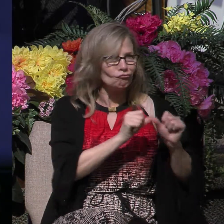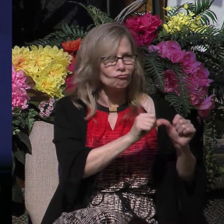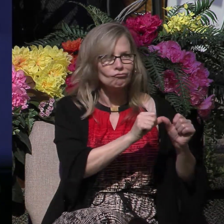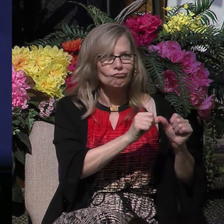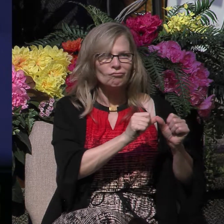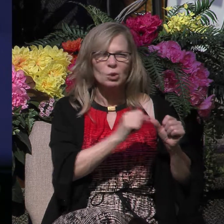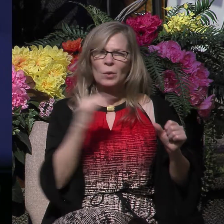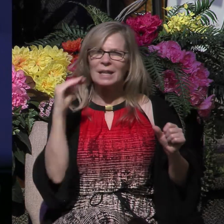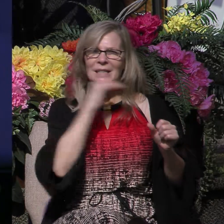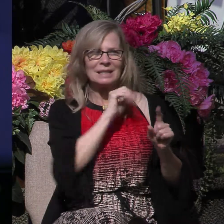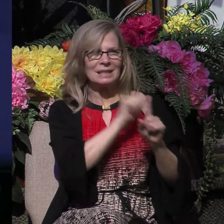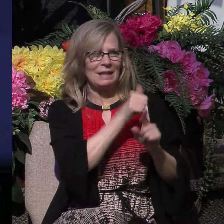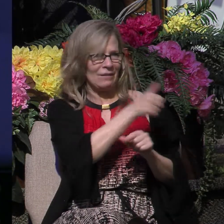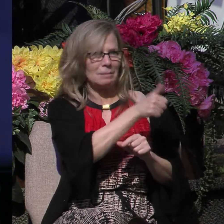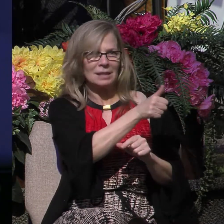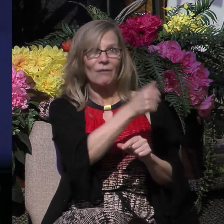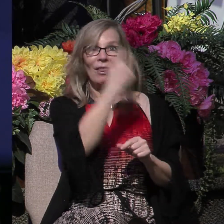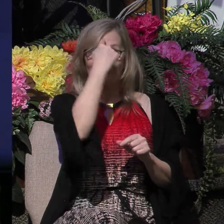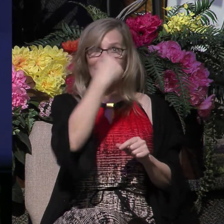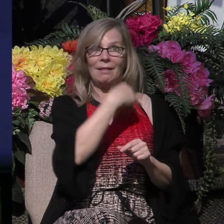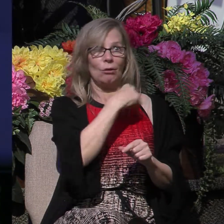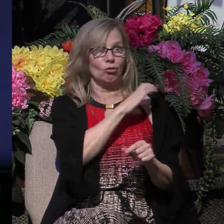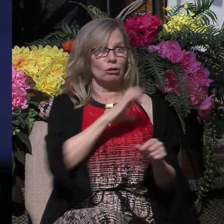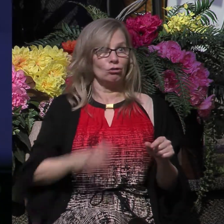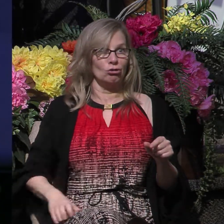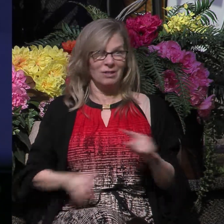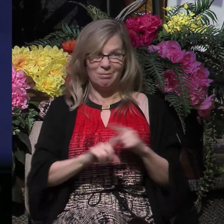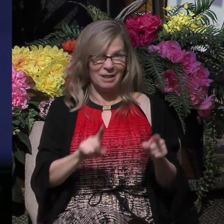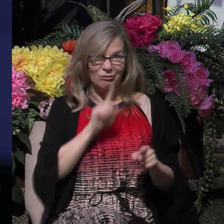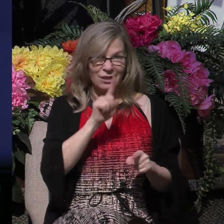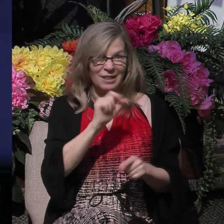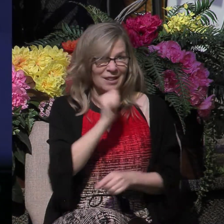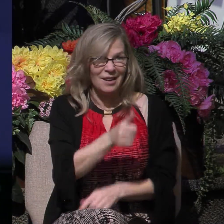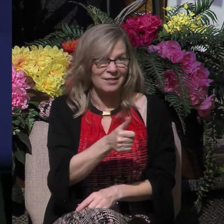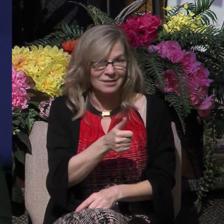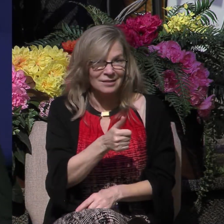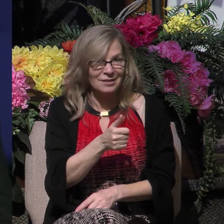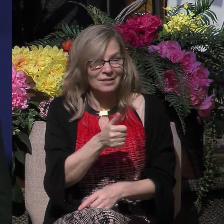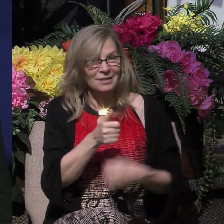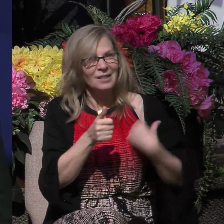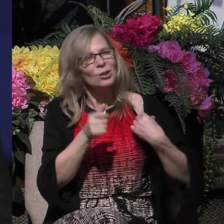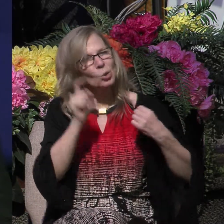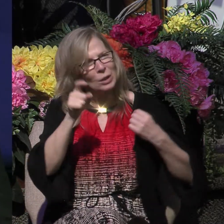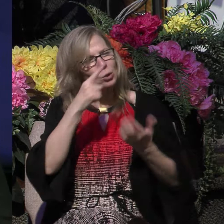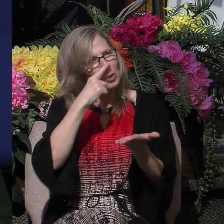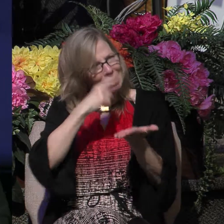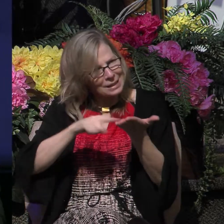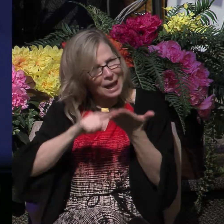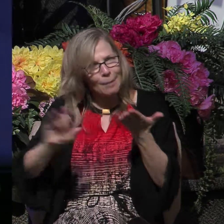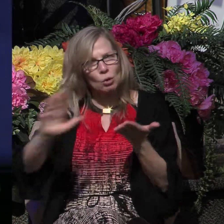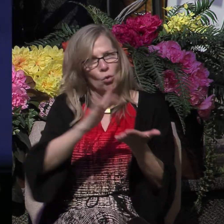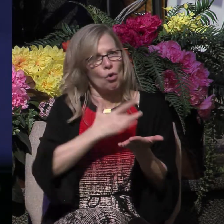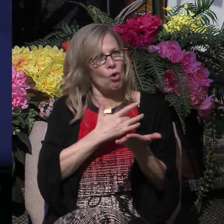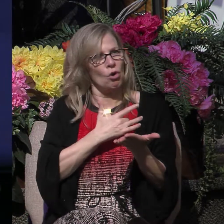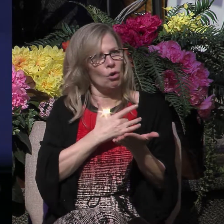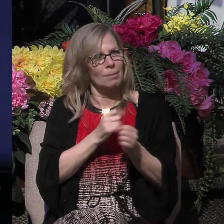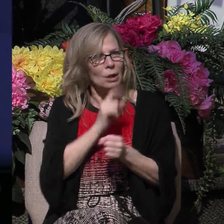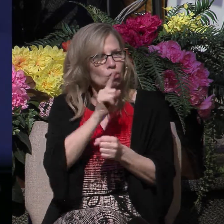themselves into thinking that they are Christians when indeed they are not. So, examine your heart. Make sure that your faith isn't simply a mental